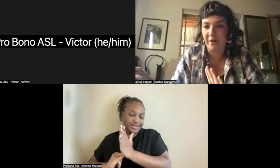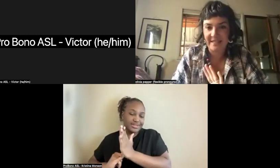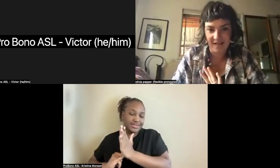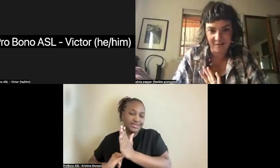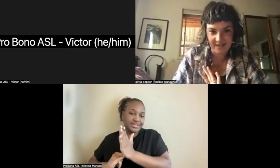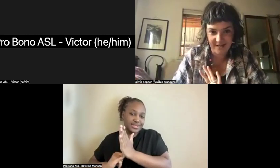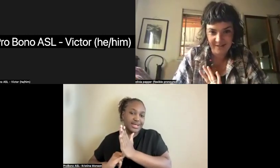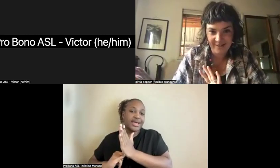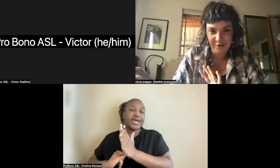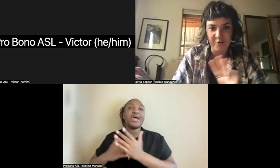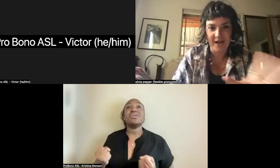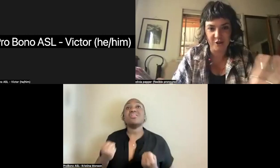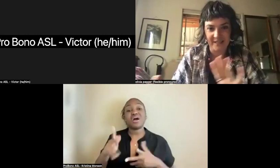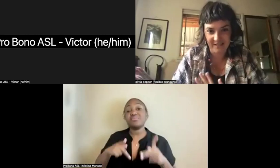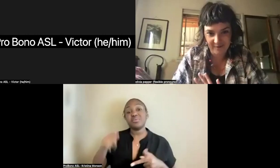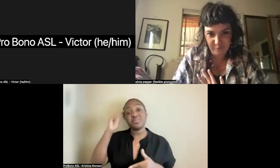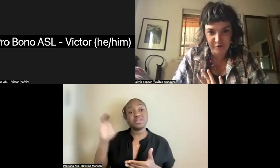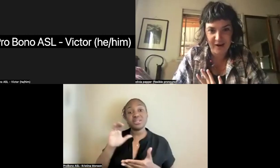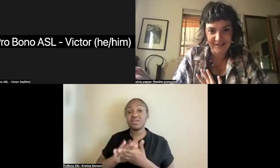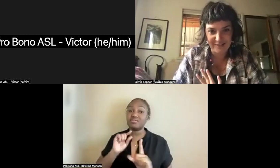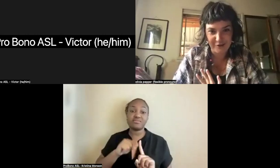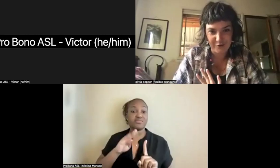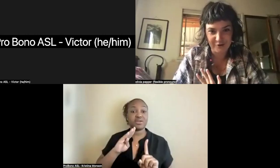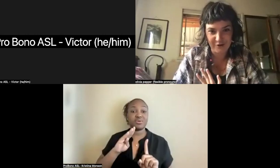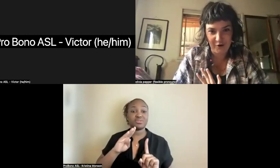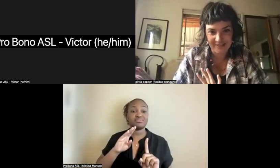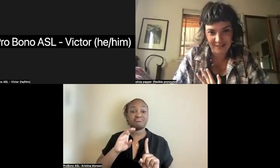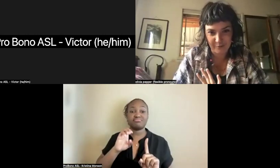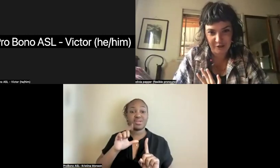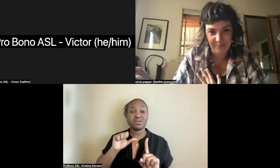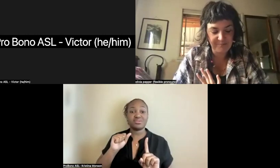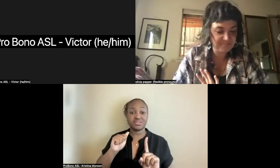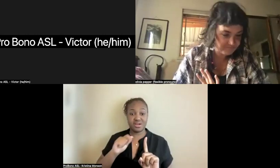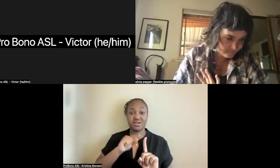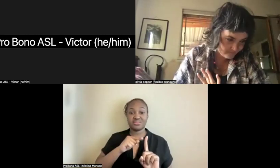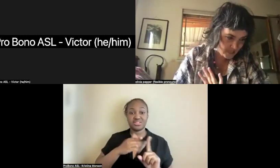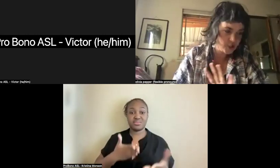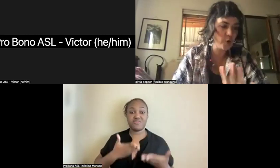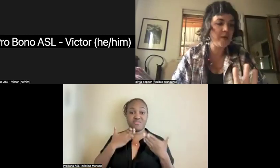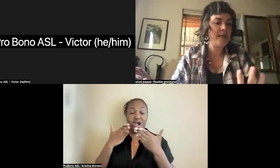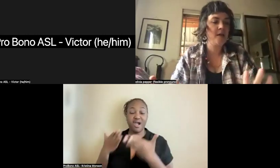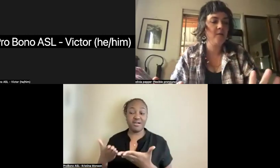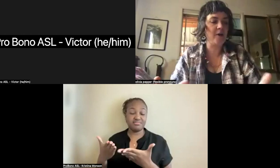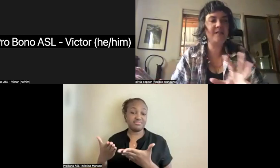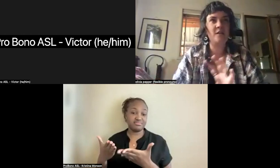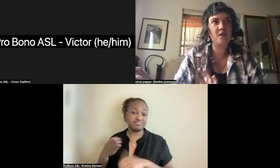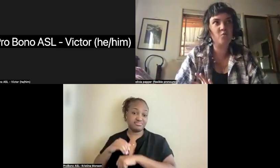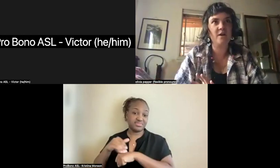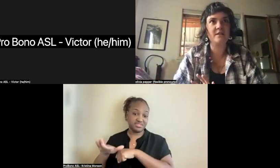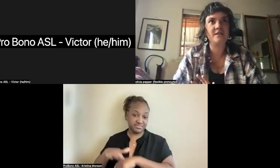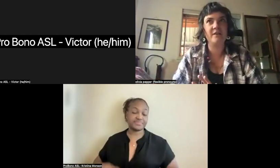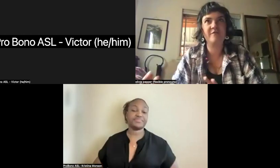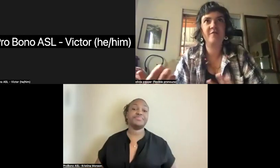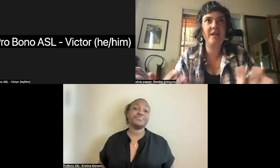was Baroness Elsa who actually provided the urinal to the artist exhibition. So Baroness Elsa